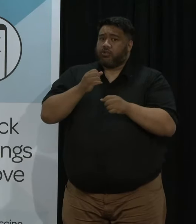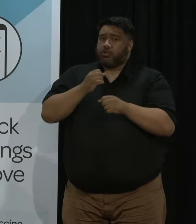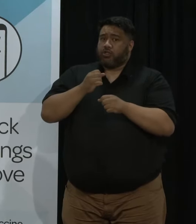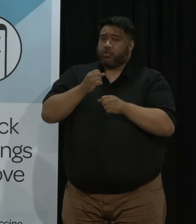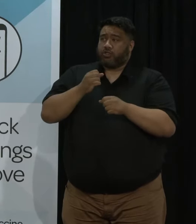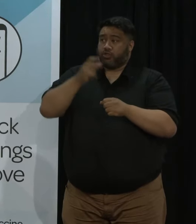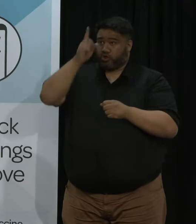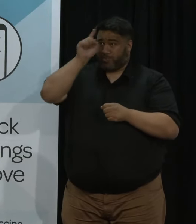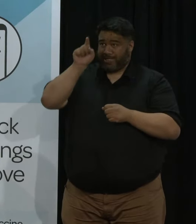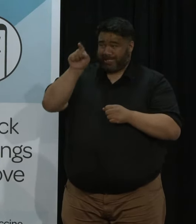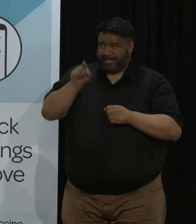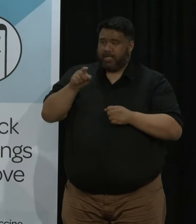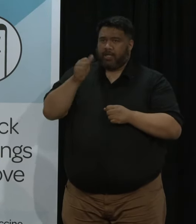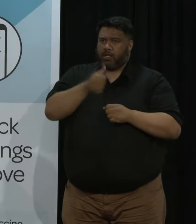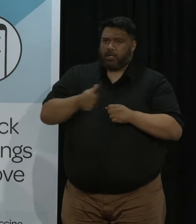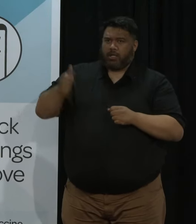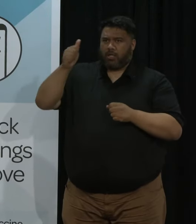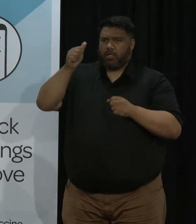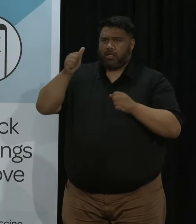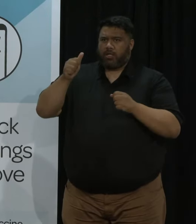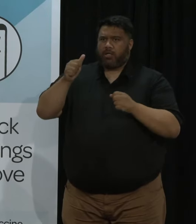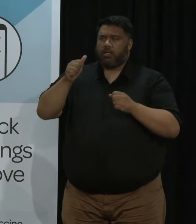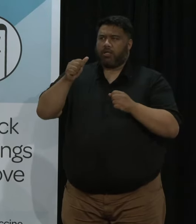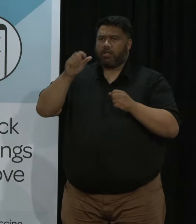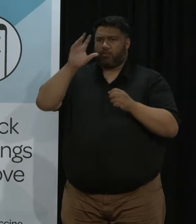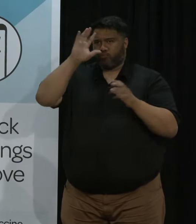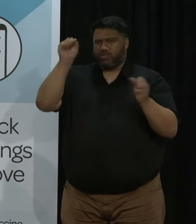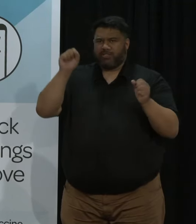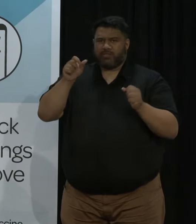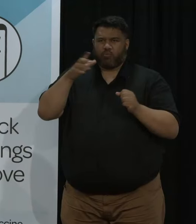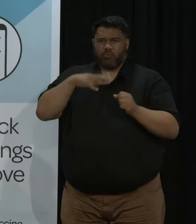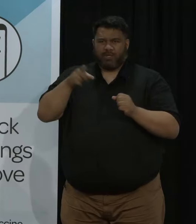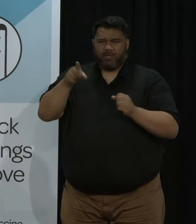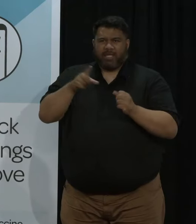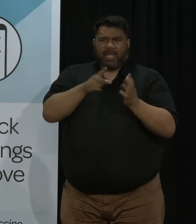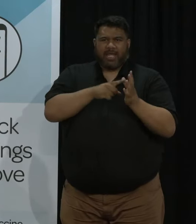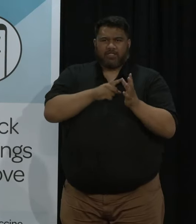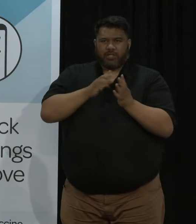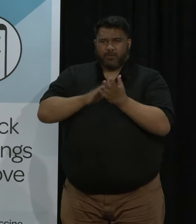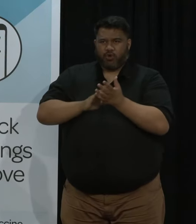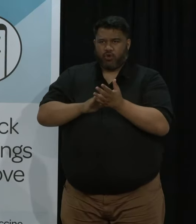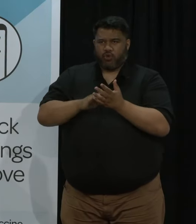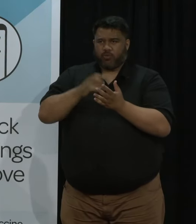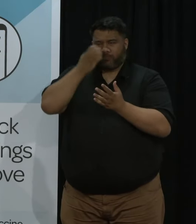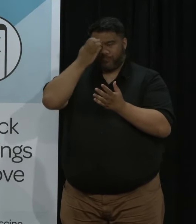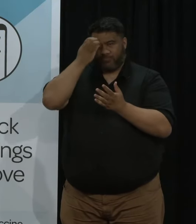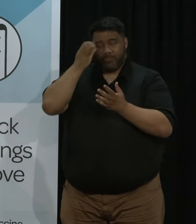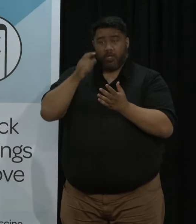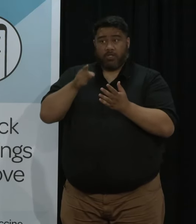years running Germany Do you have any thoughts about her legacy and her leadership style and how she's remade Europe?